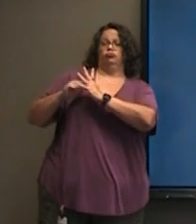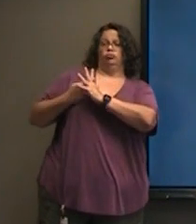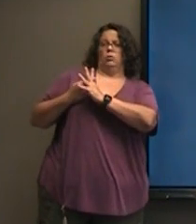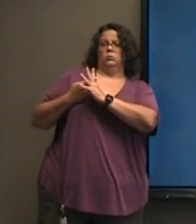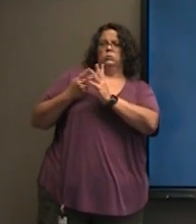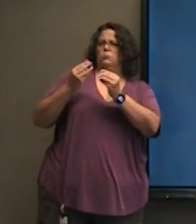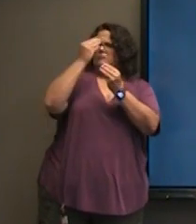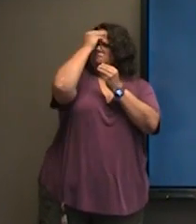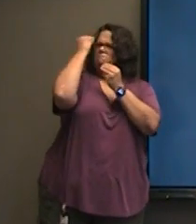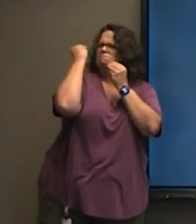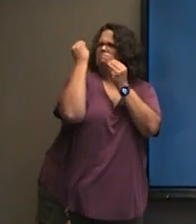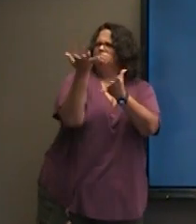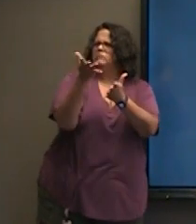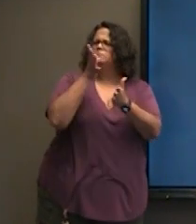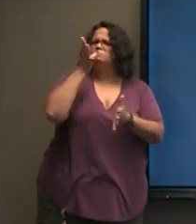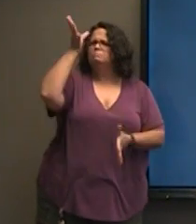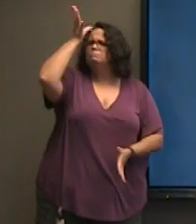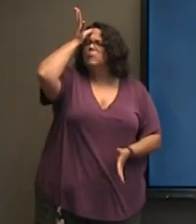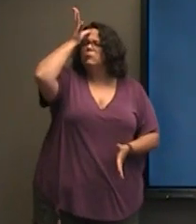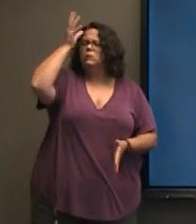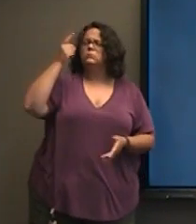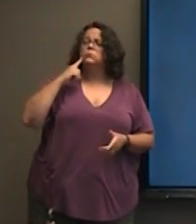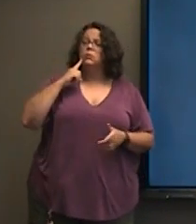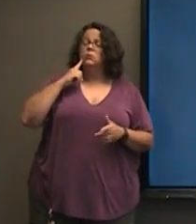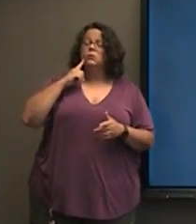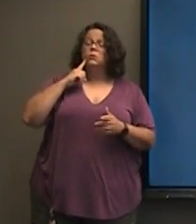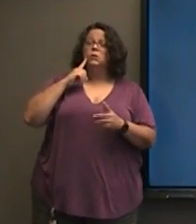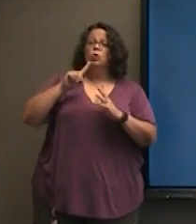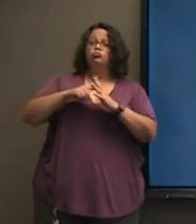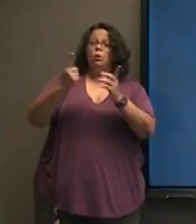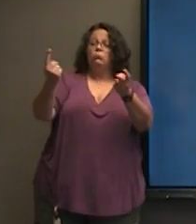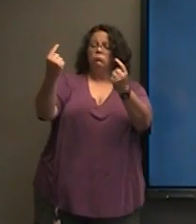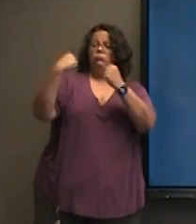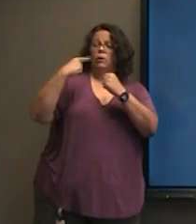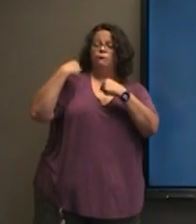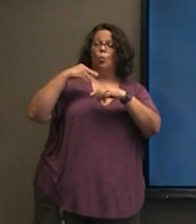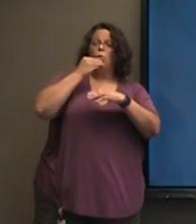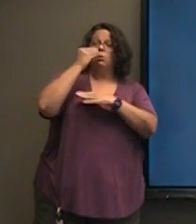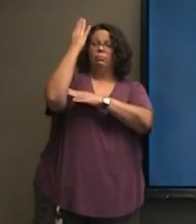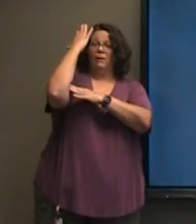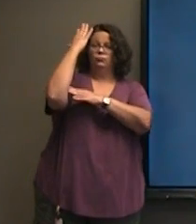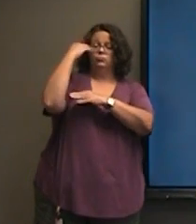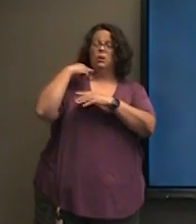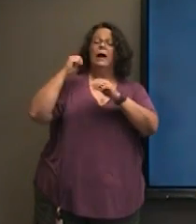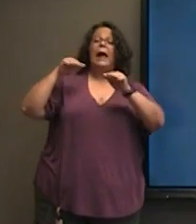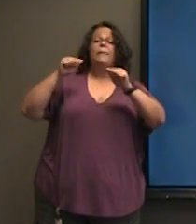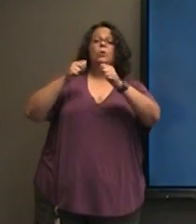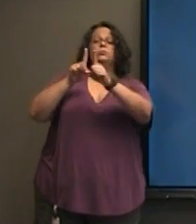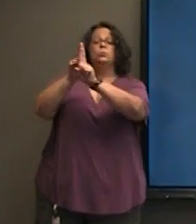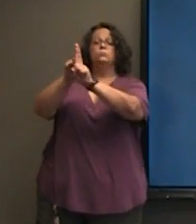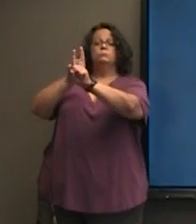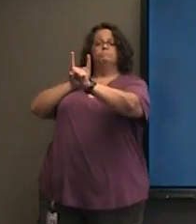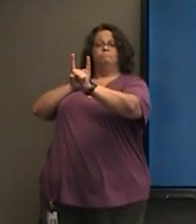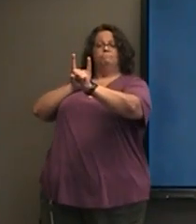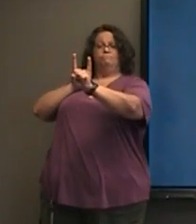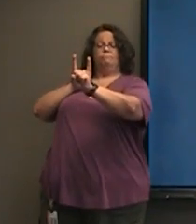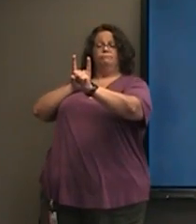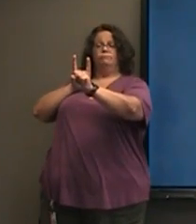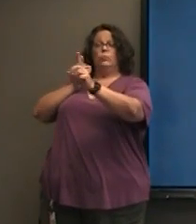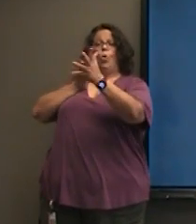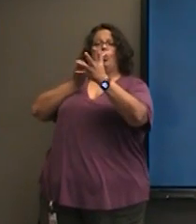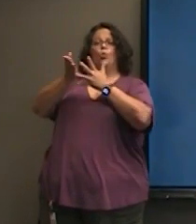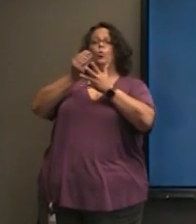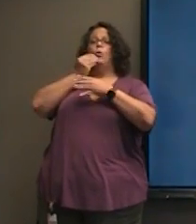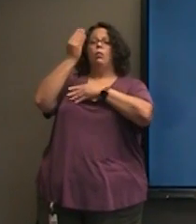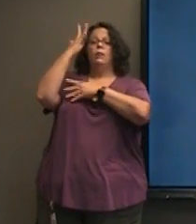make all your parents aware that when they do start coming down for lunch, we will be able to physically distance our students as they come through the